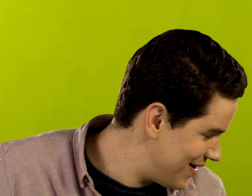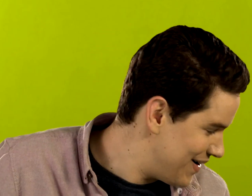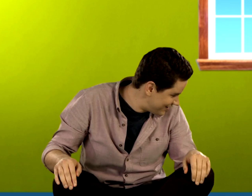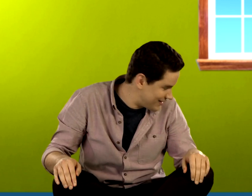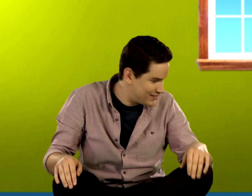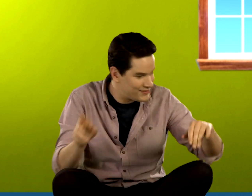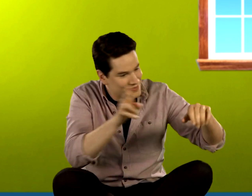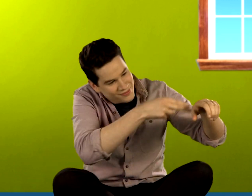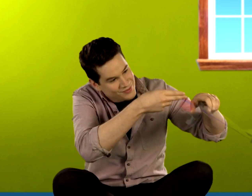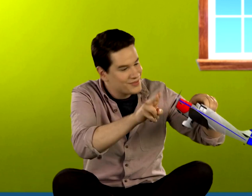Or a model plane.